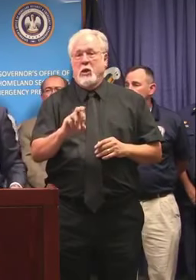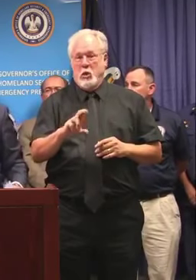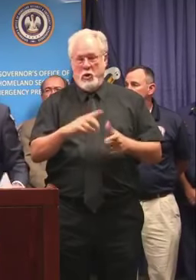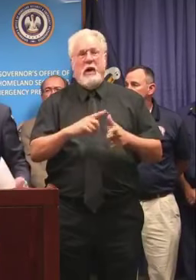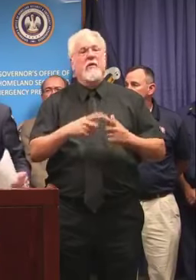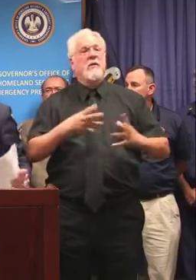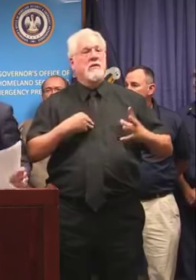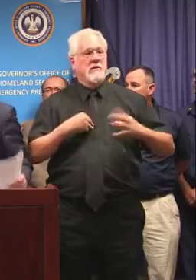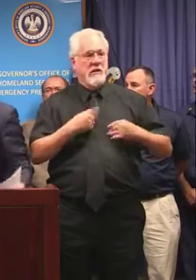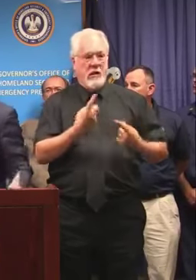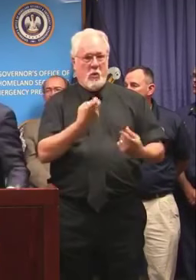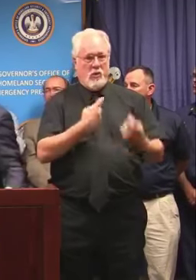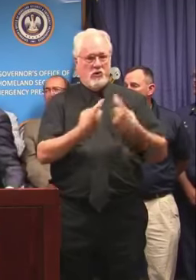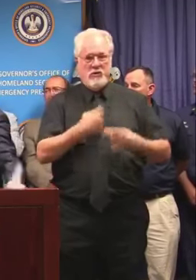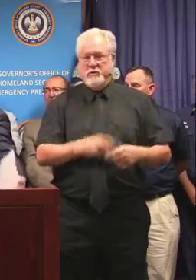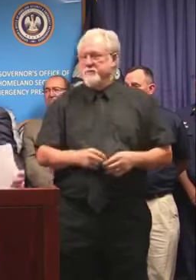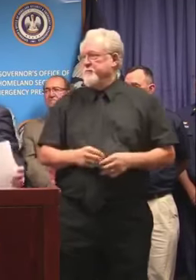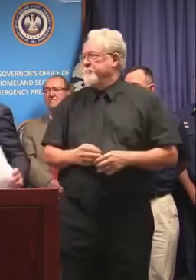take your questions.